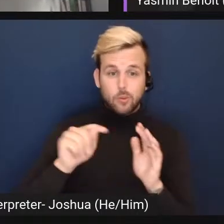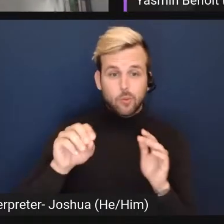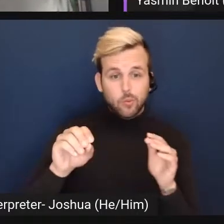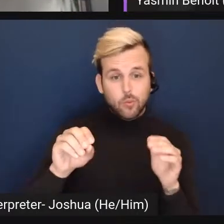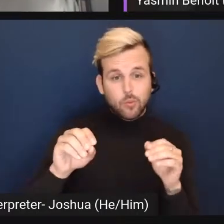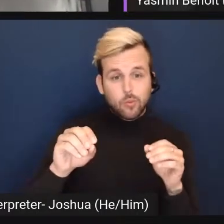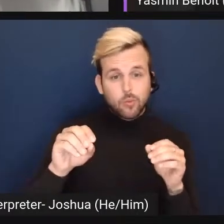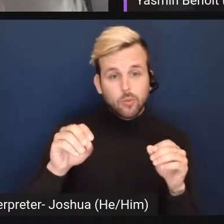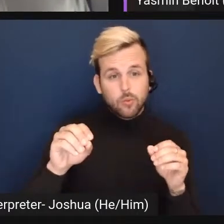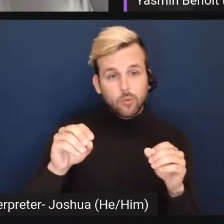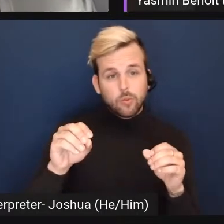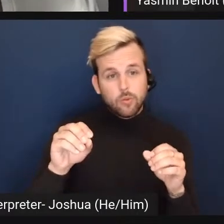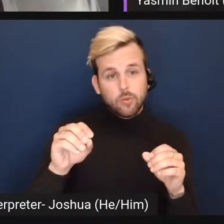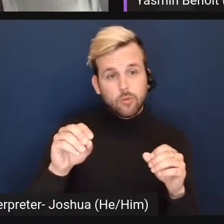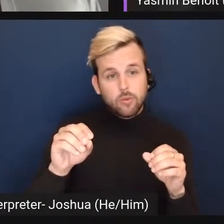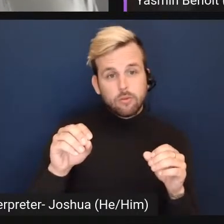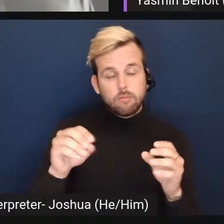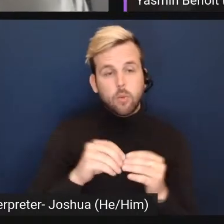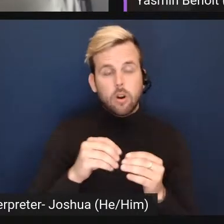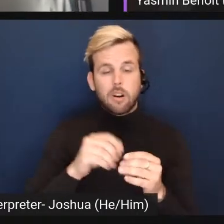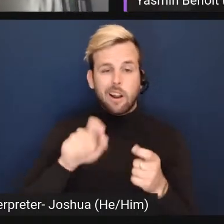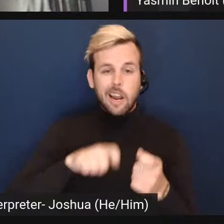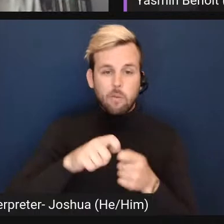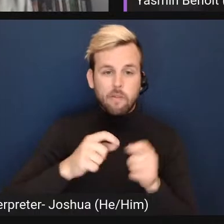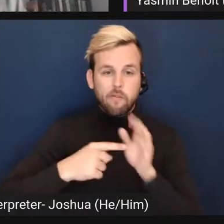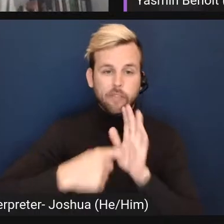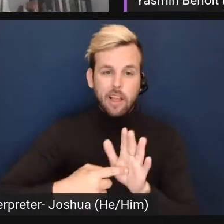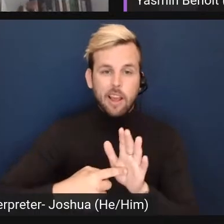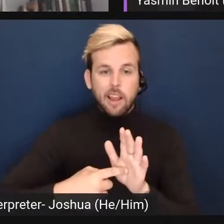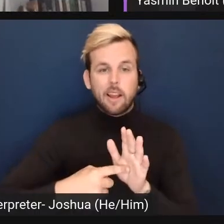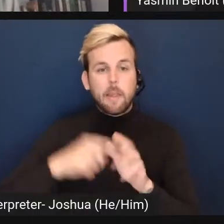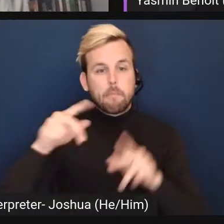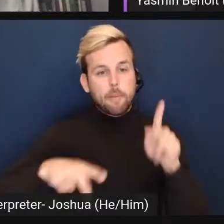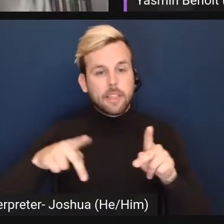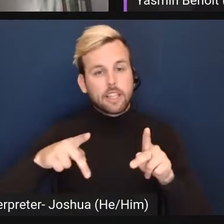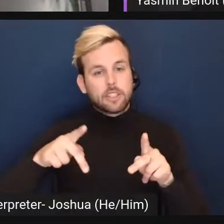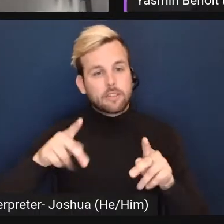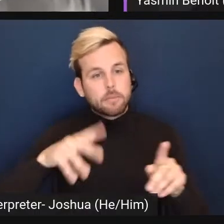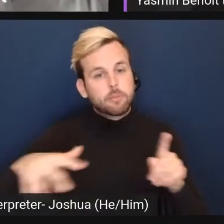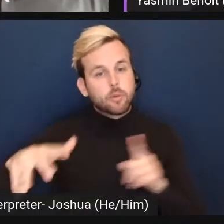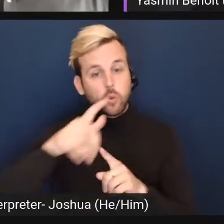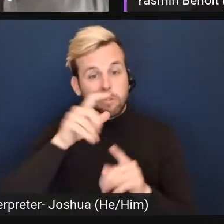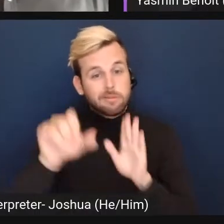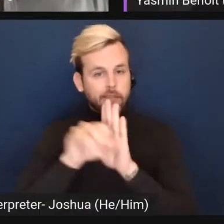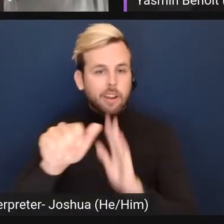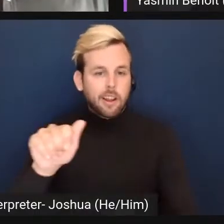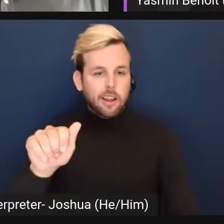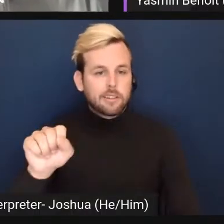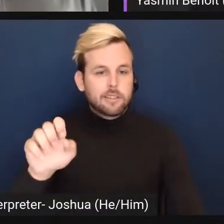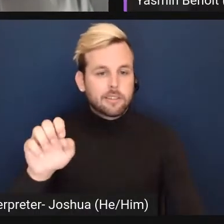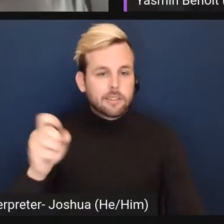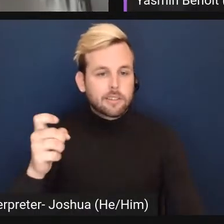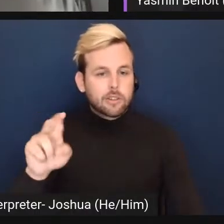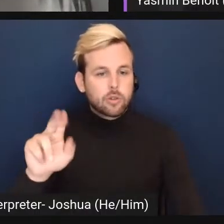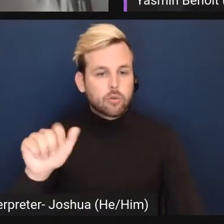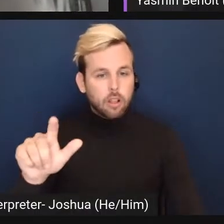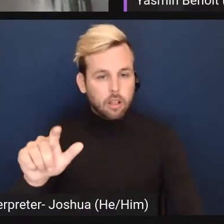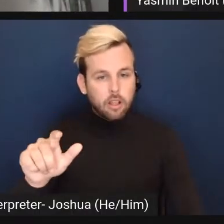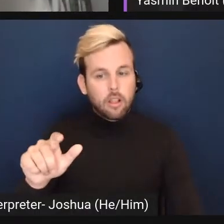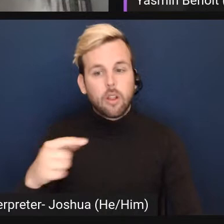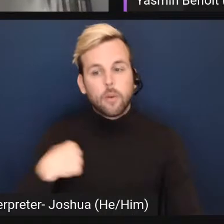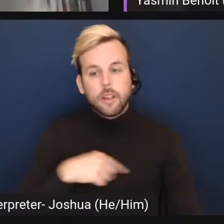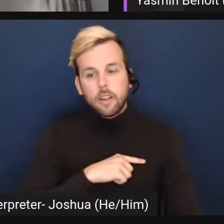um, more accurately reflect the population of people who identify as asexual. Um, we